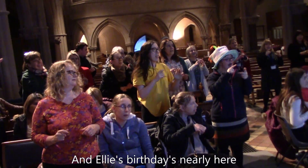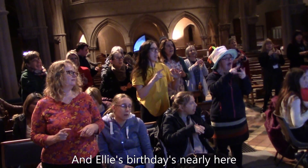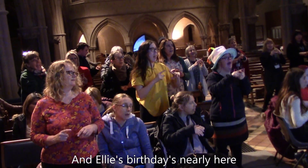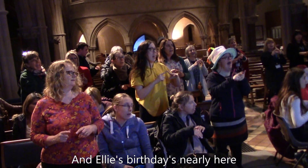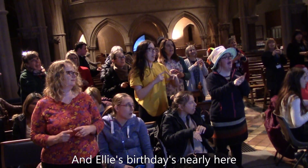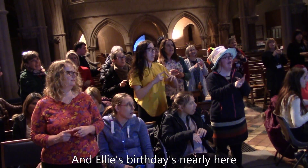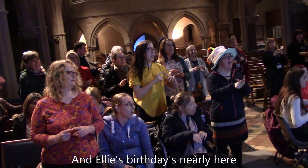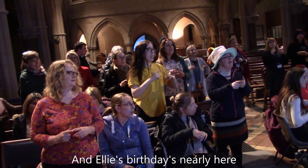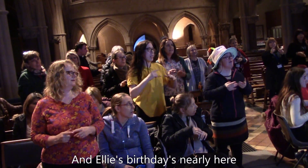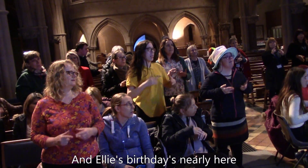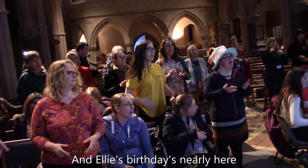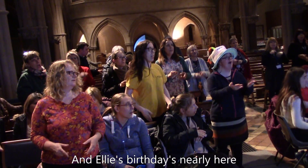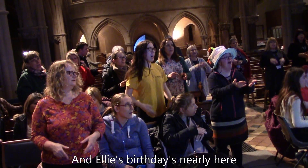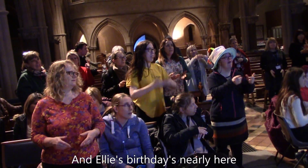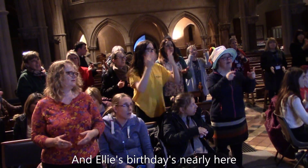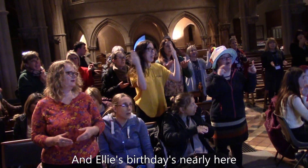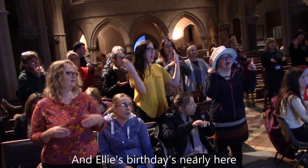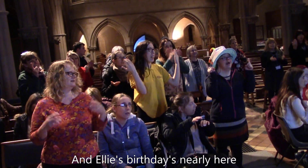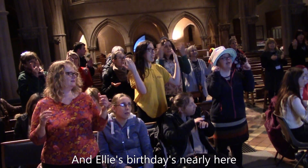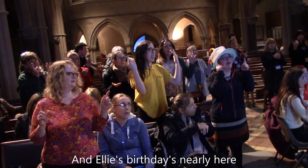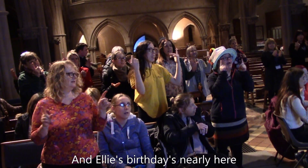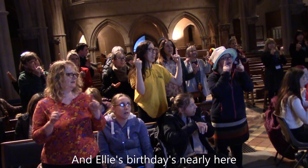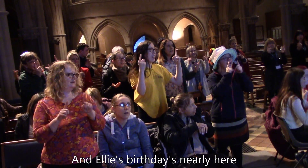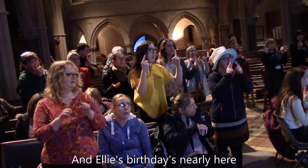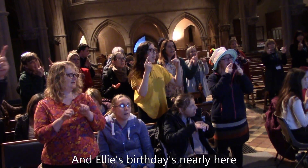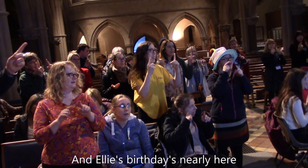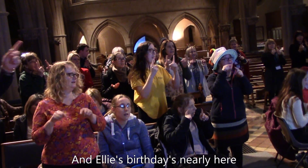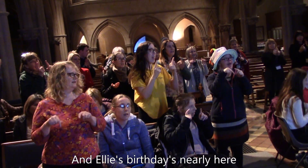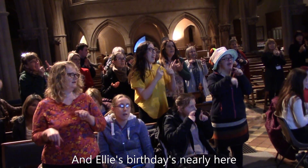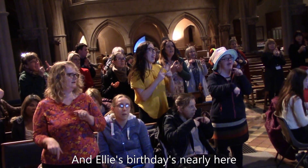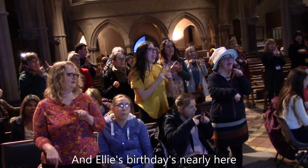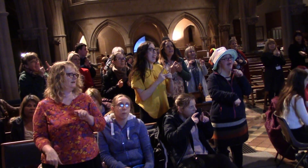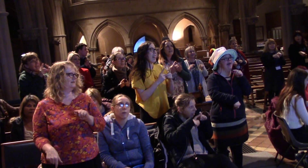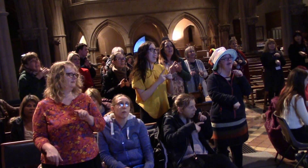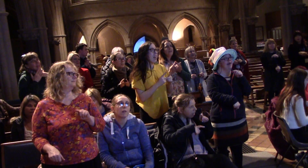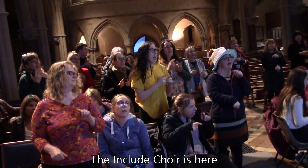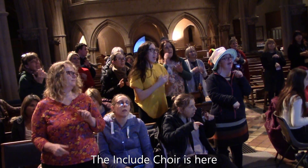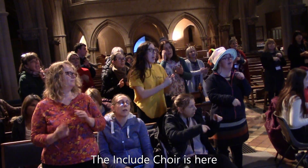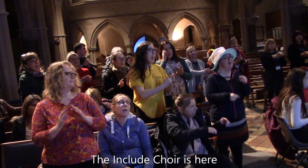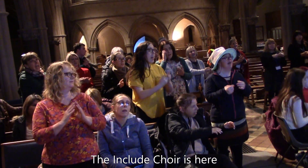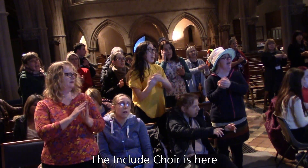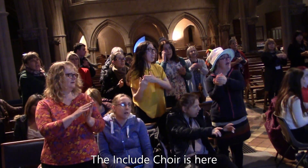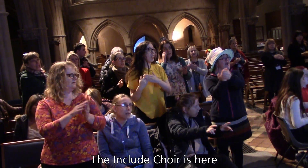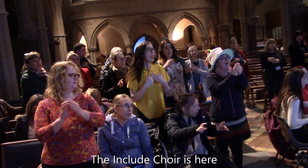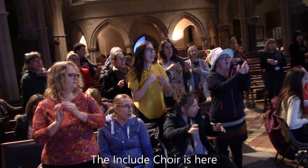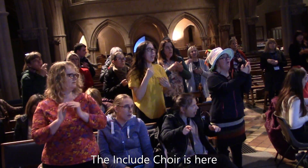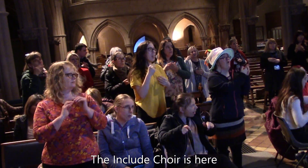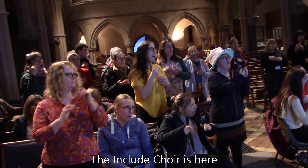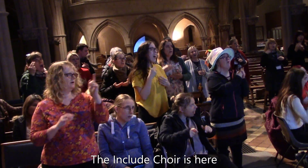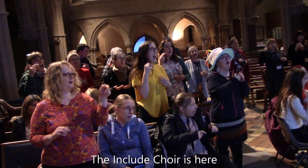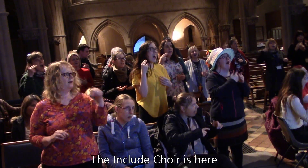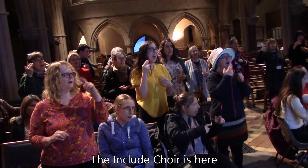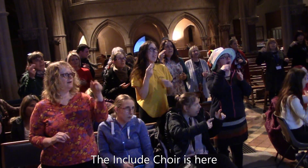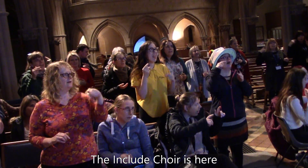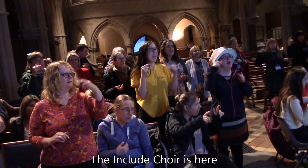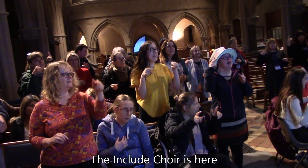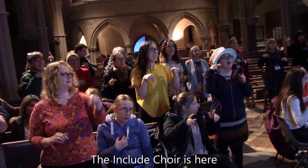Kelly's birthday's dearly here. The Include Choir is